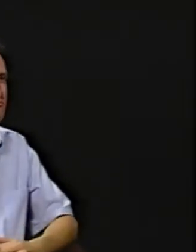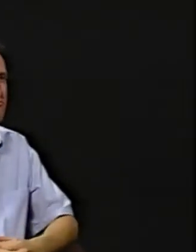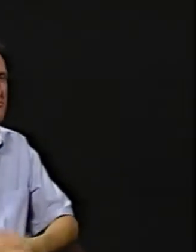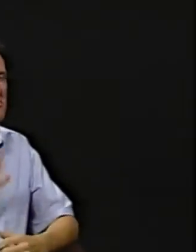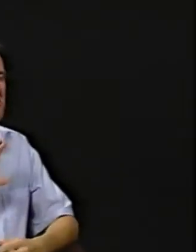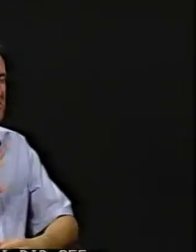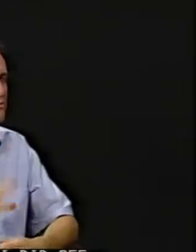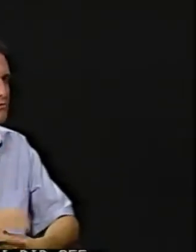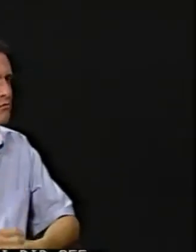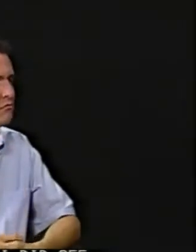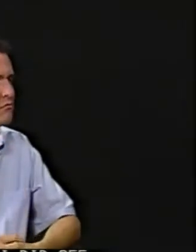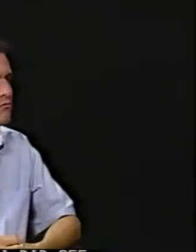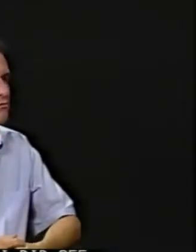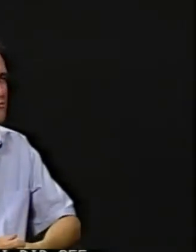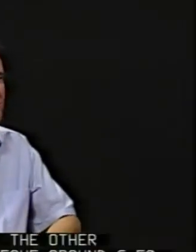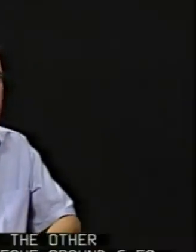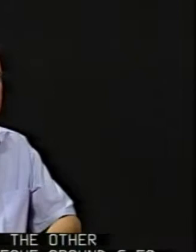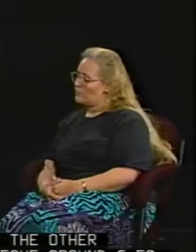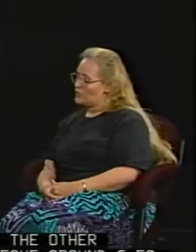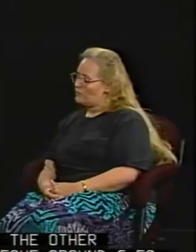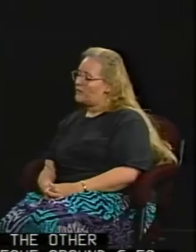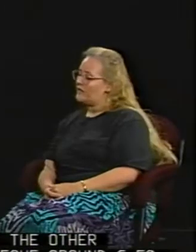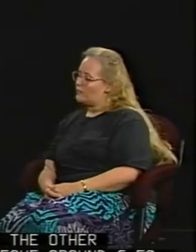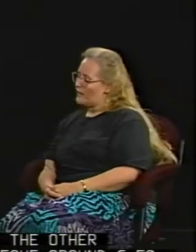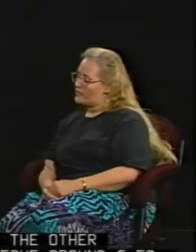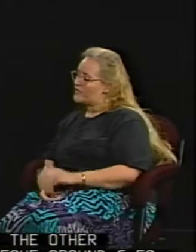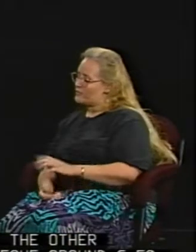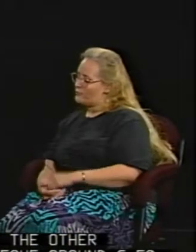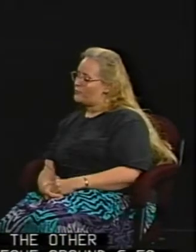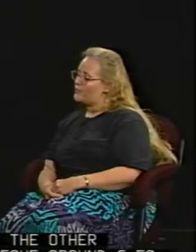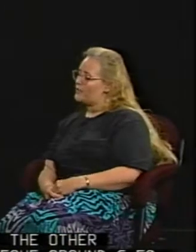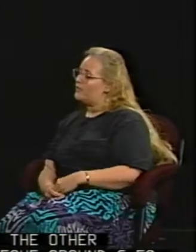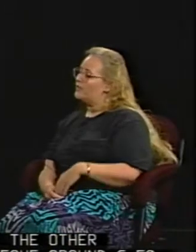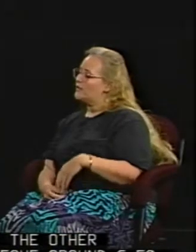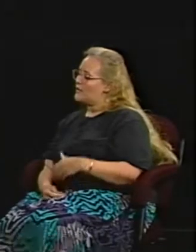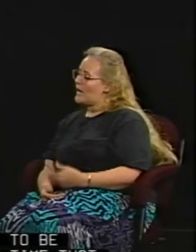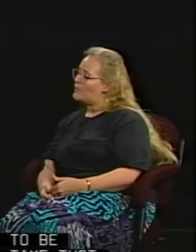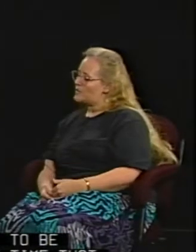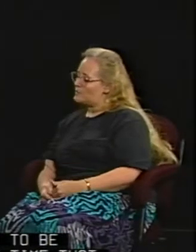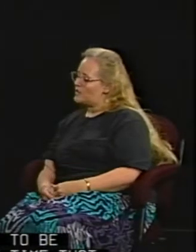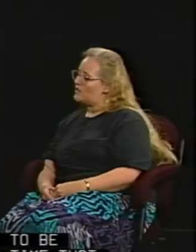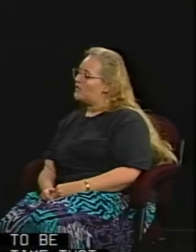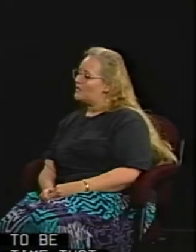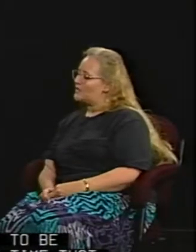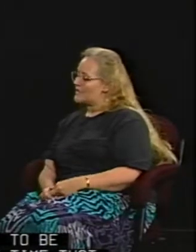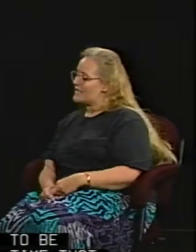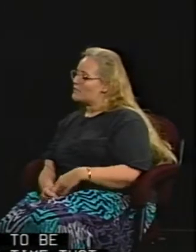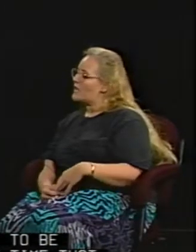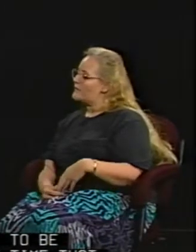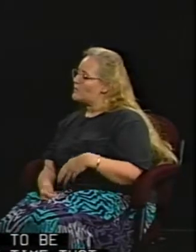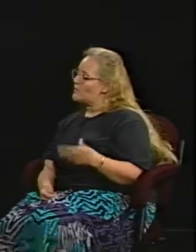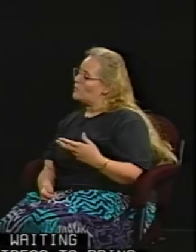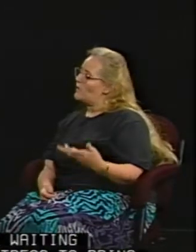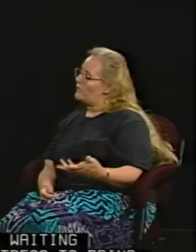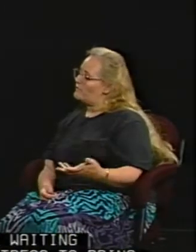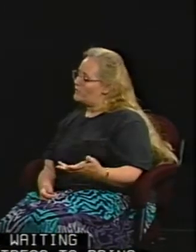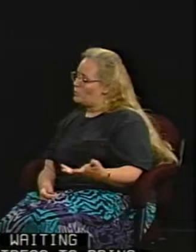Yes, I did notice the other gentleman leave around 6.50. It happened to be at the same time that we were waiting for the